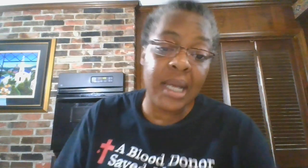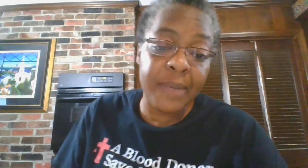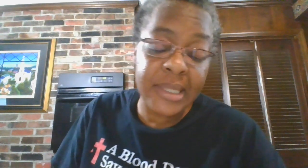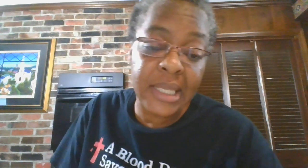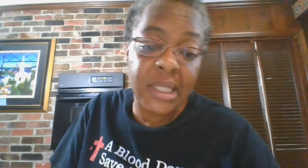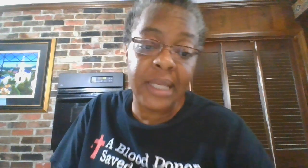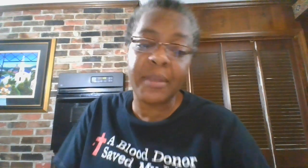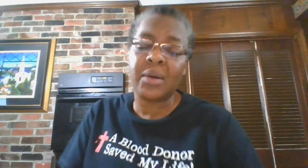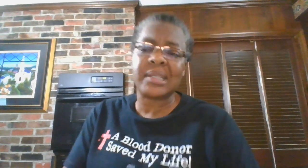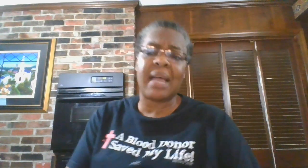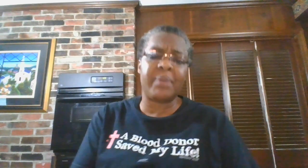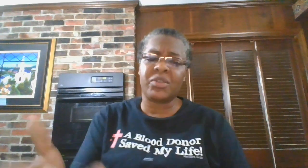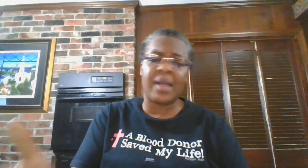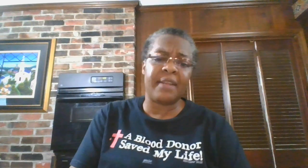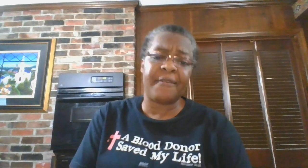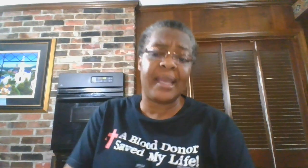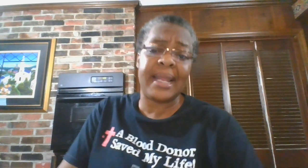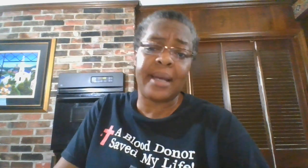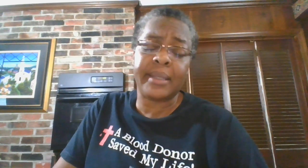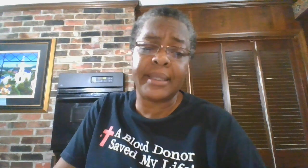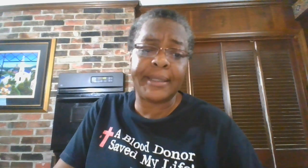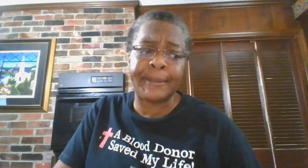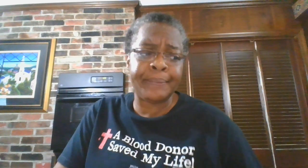comment section and let me know because I've been trying to find out. And, um,